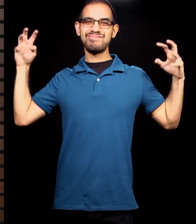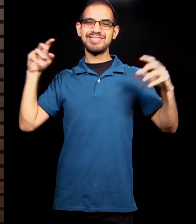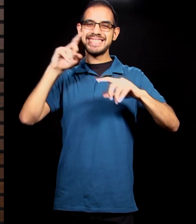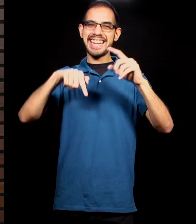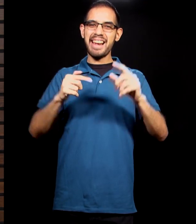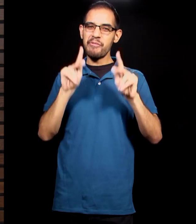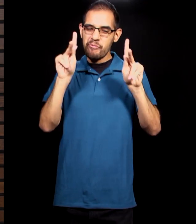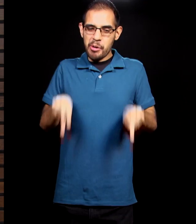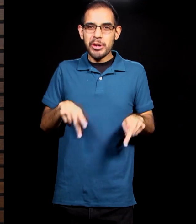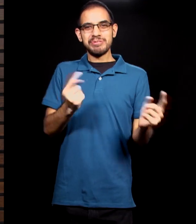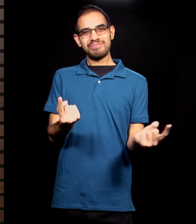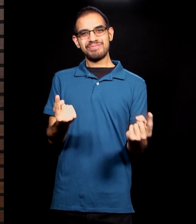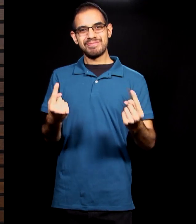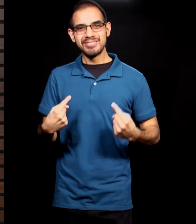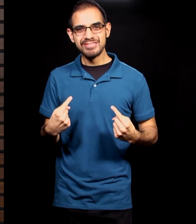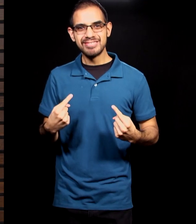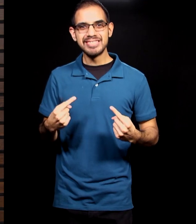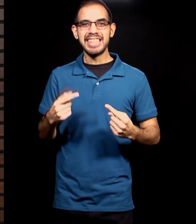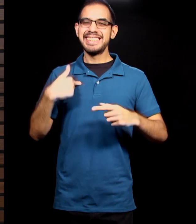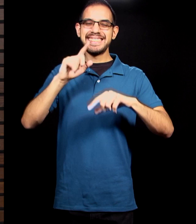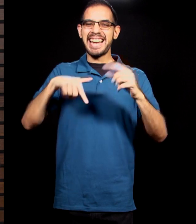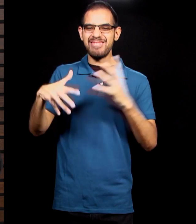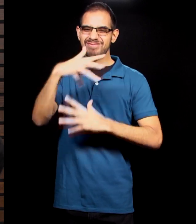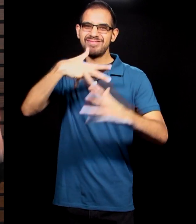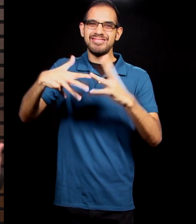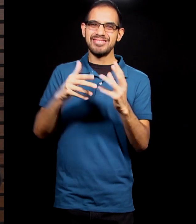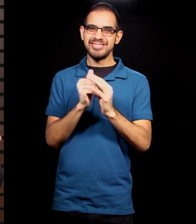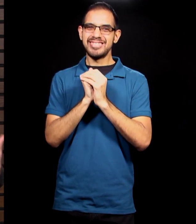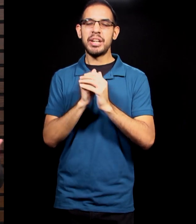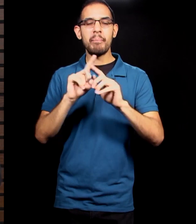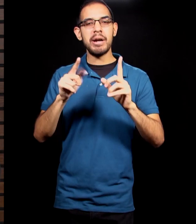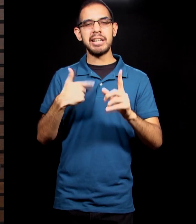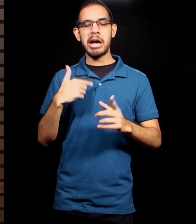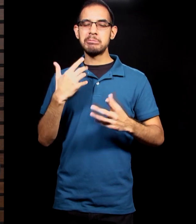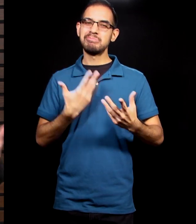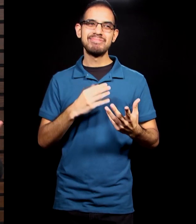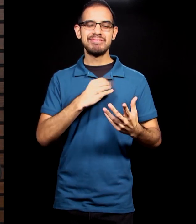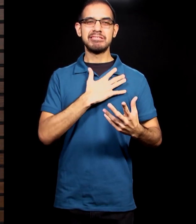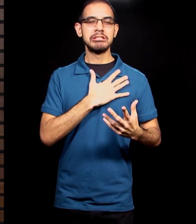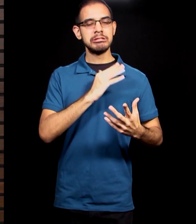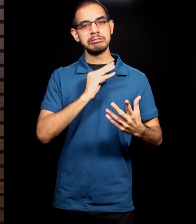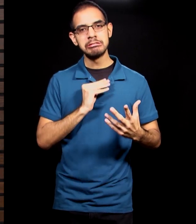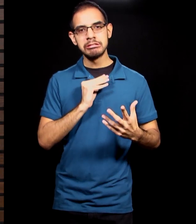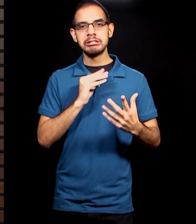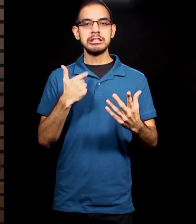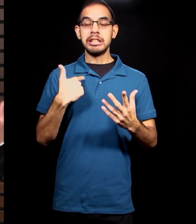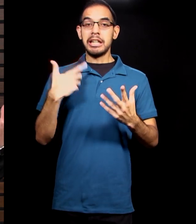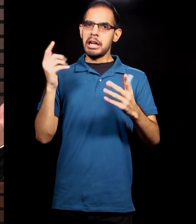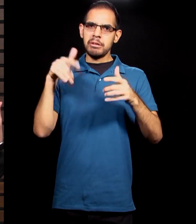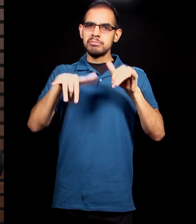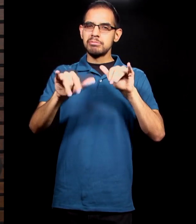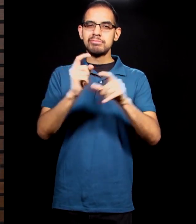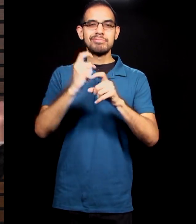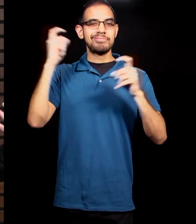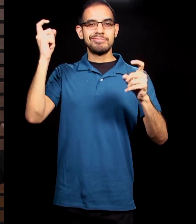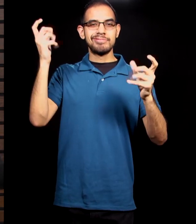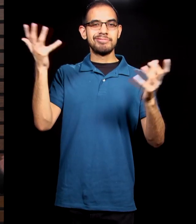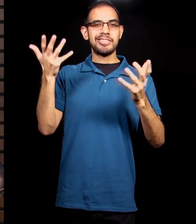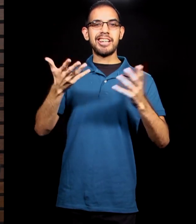corporate gathering of worship. But as I grieve, as I shared last week, I celebrate what God is doing. I celebrate this week all the ways